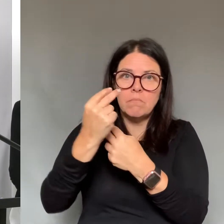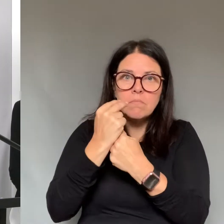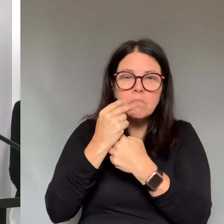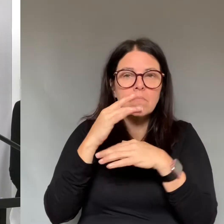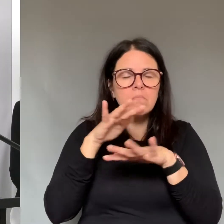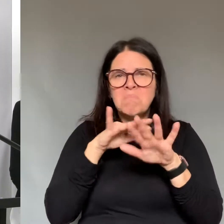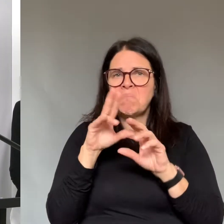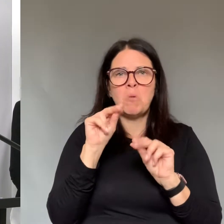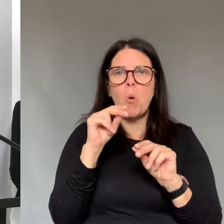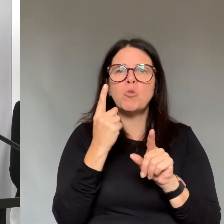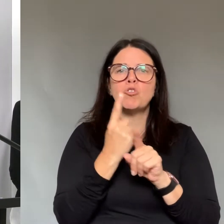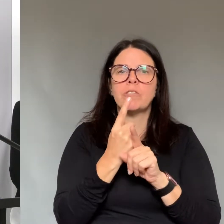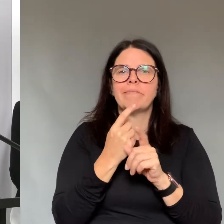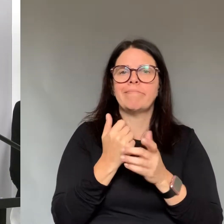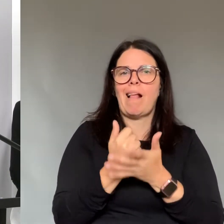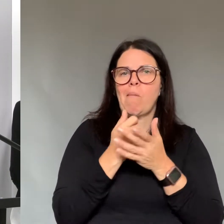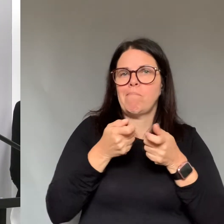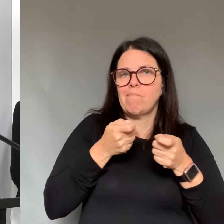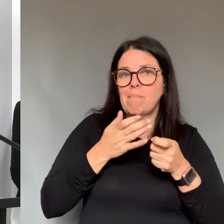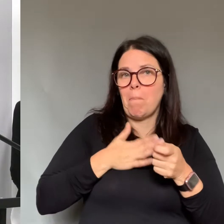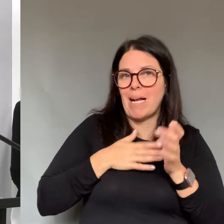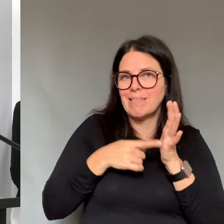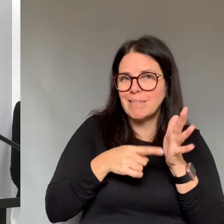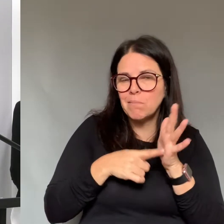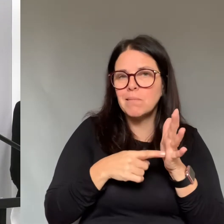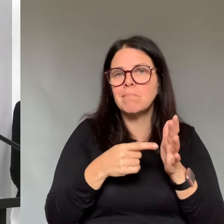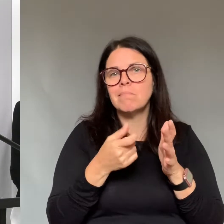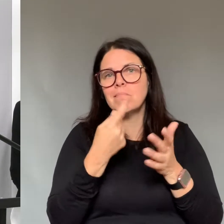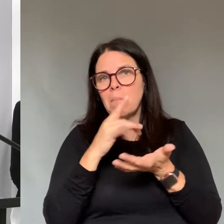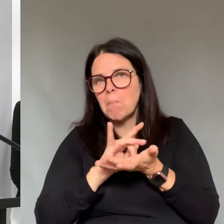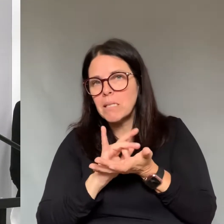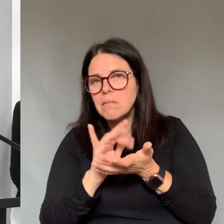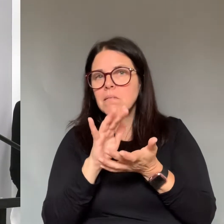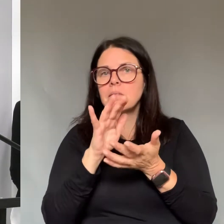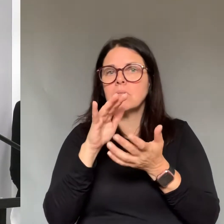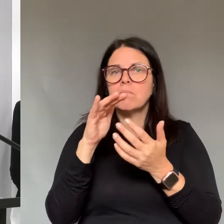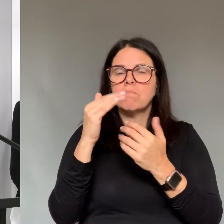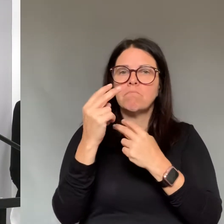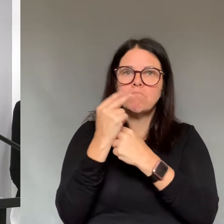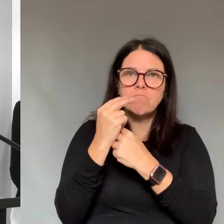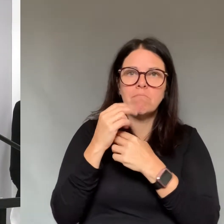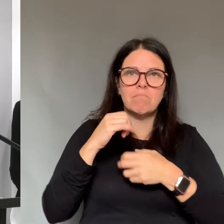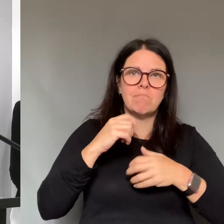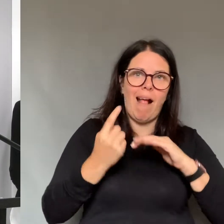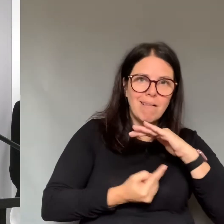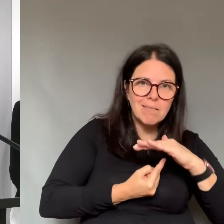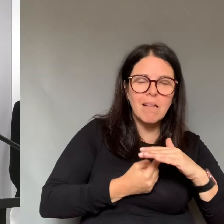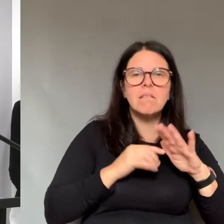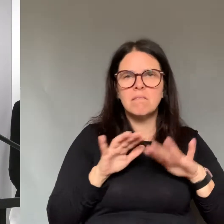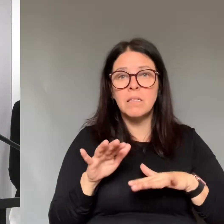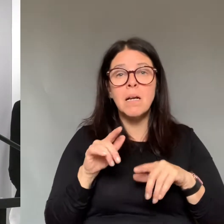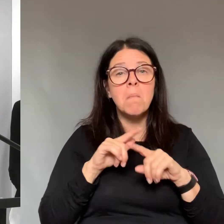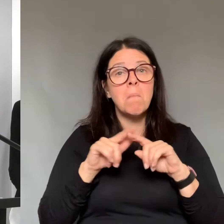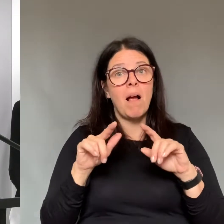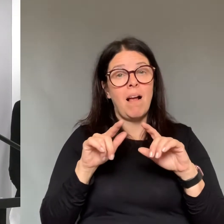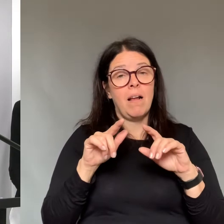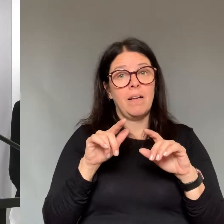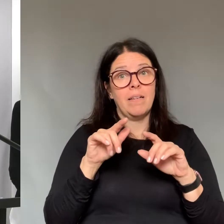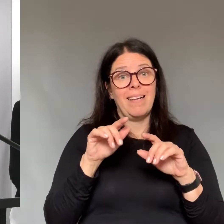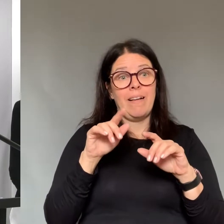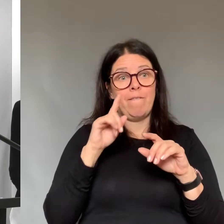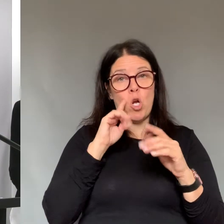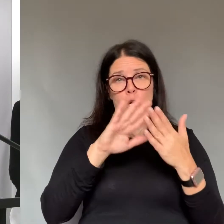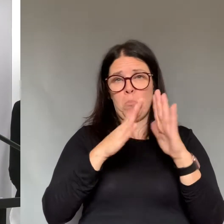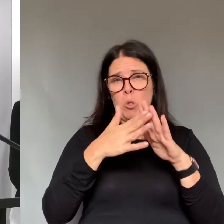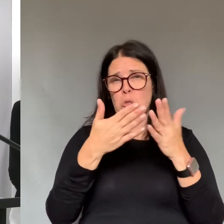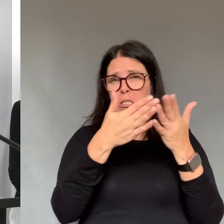that individual, but from a community perspective, the community risk stays the same. And anyone who is in self-isolation,